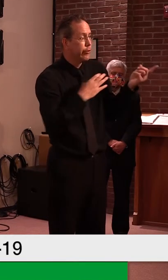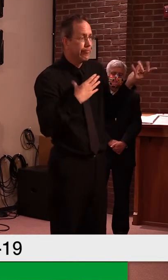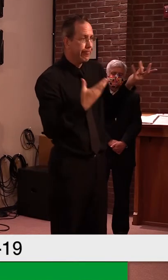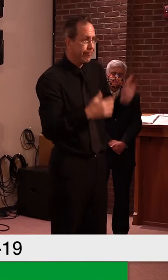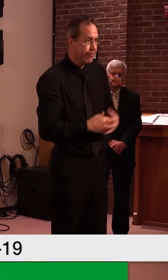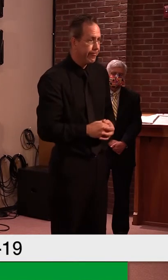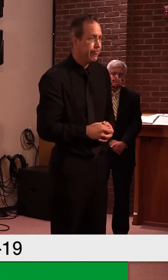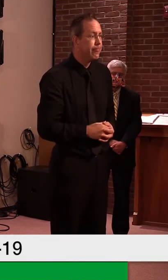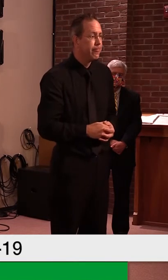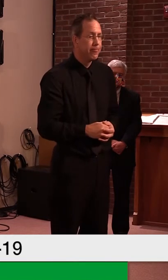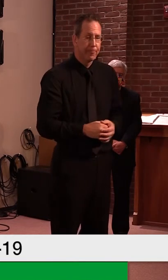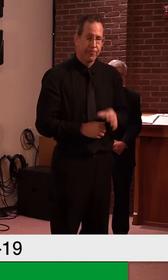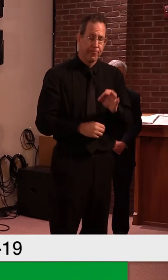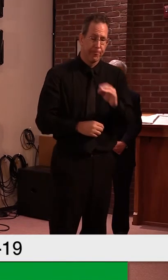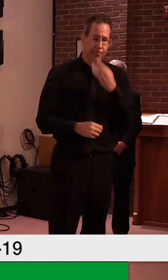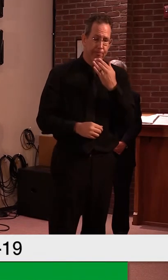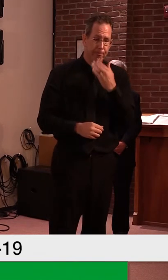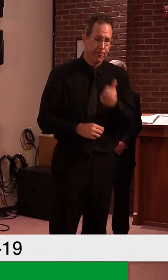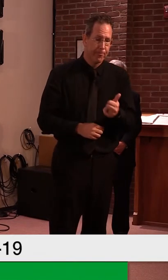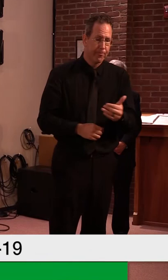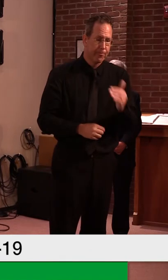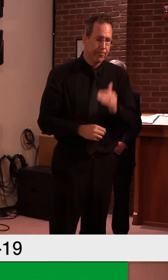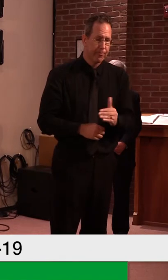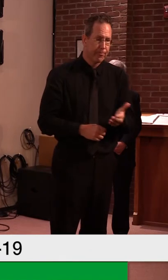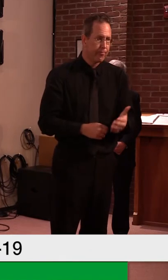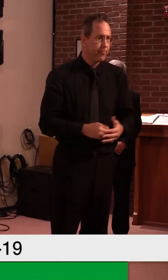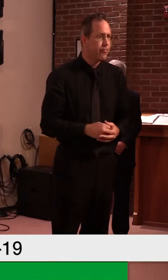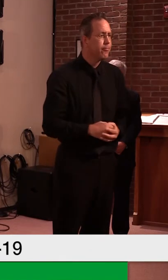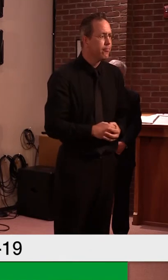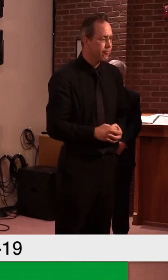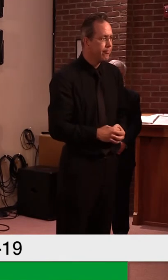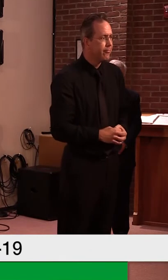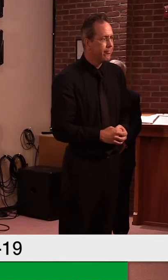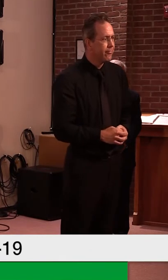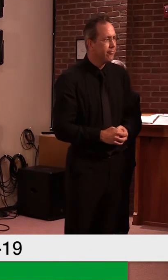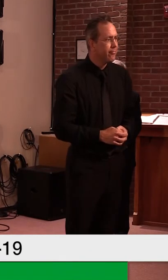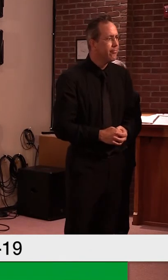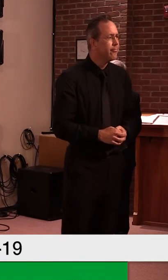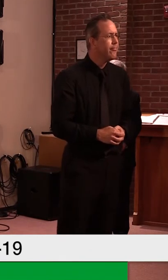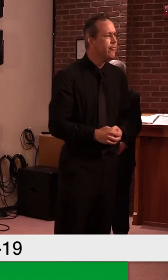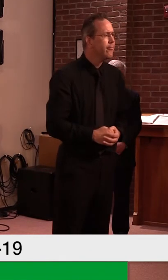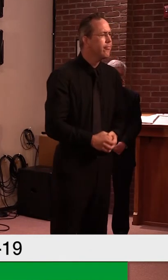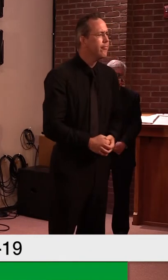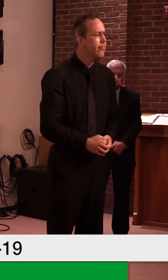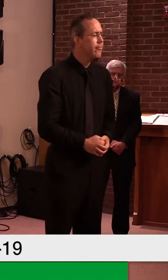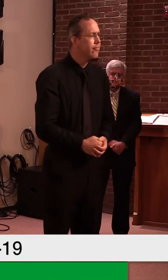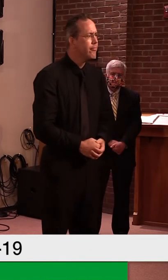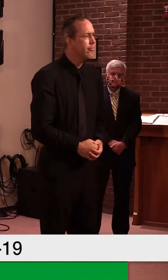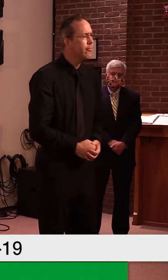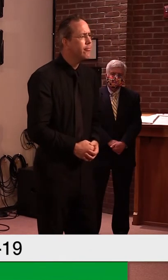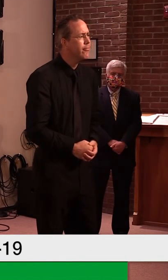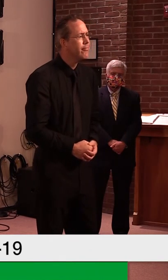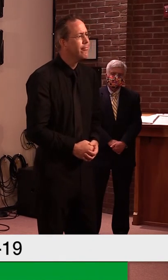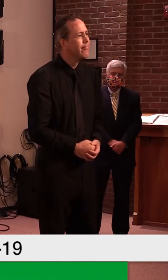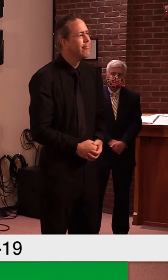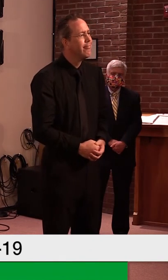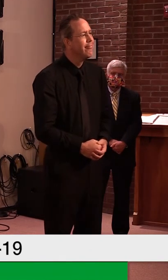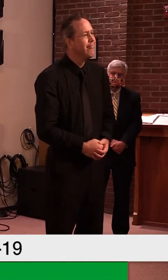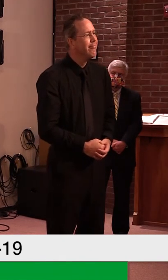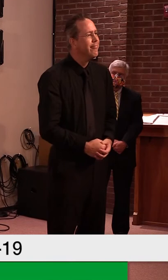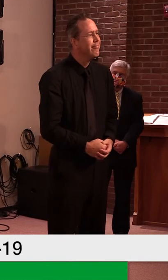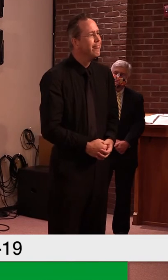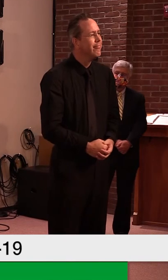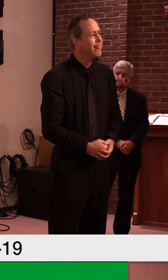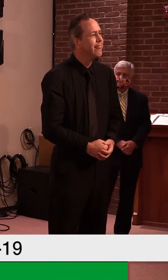Good afternoon. I have a question for, um, Secretary French, and I have a must and bold question for Secretary Curley.